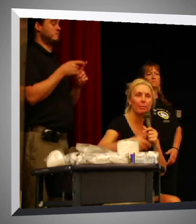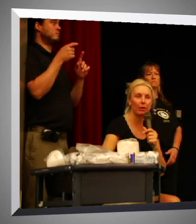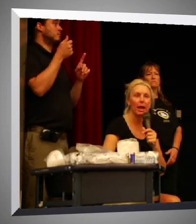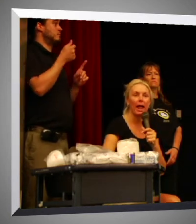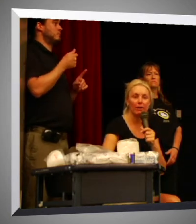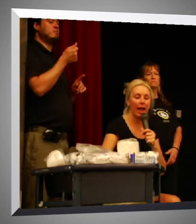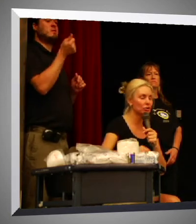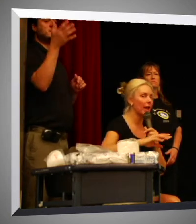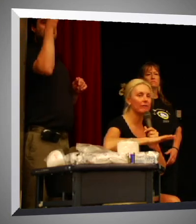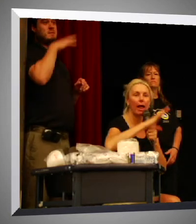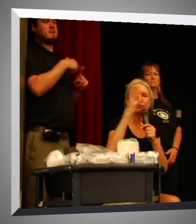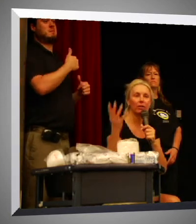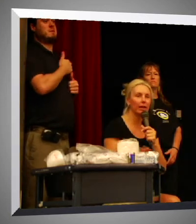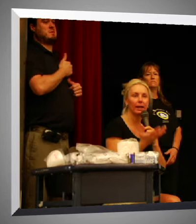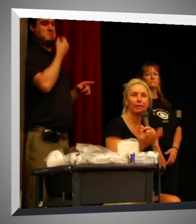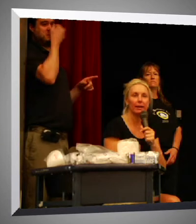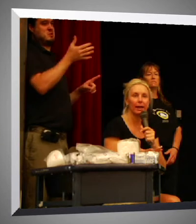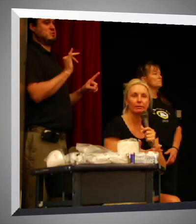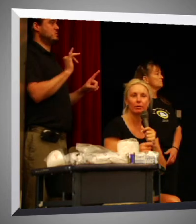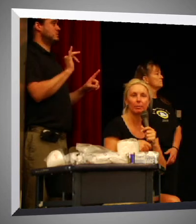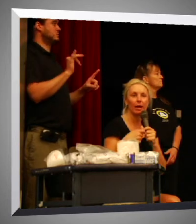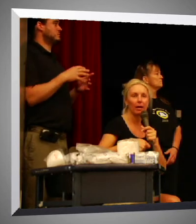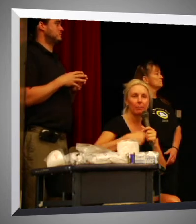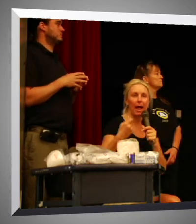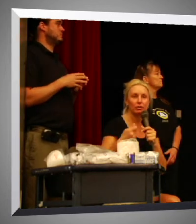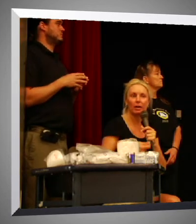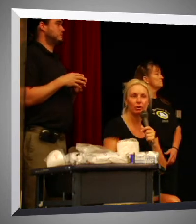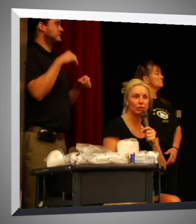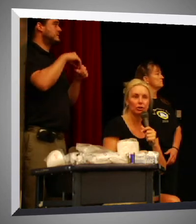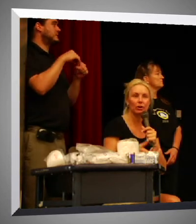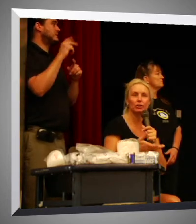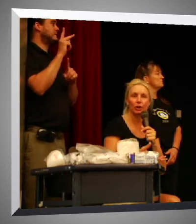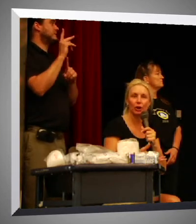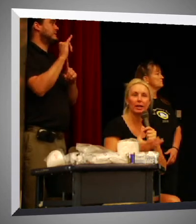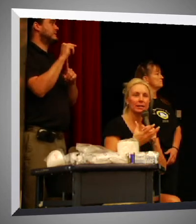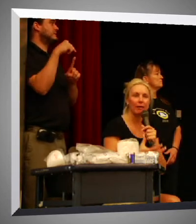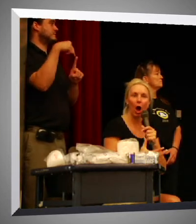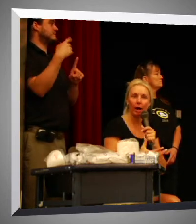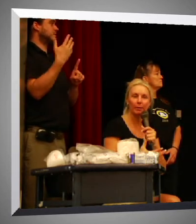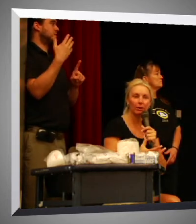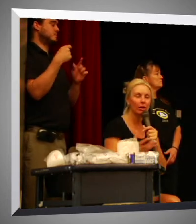map. And they actually have everything in the kit from a match that you can start it, to cook it, to have a hot meal,